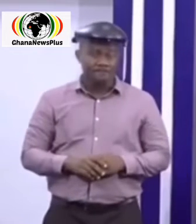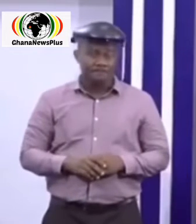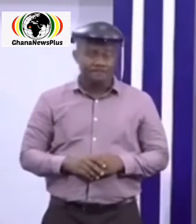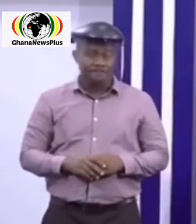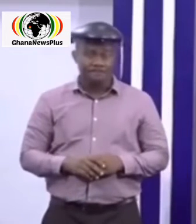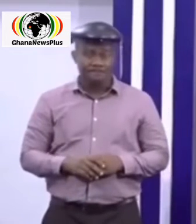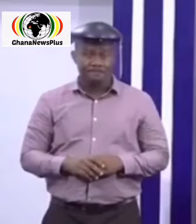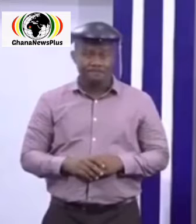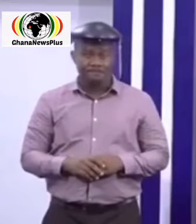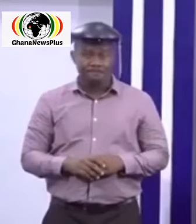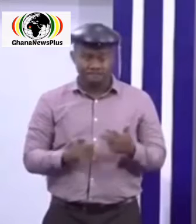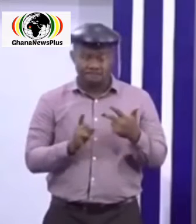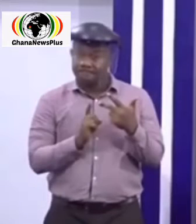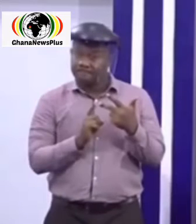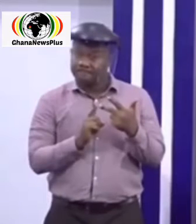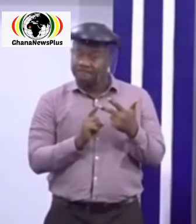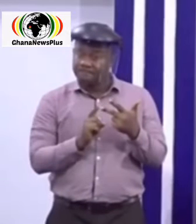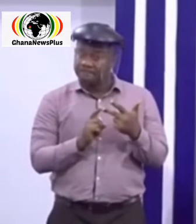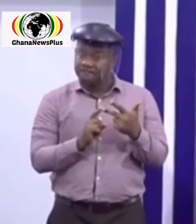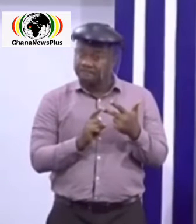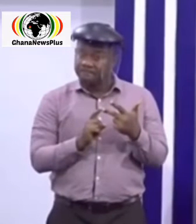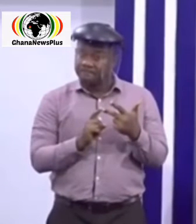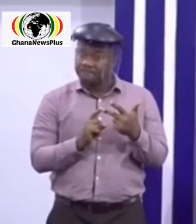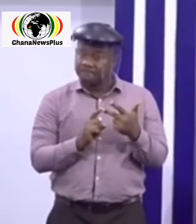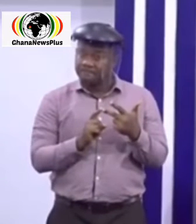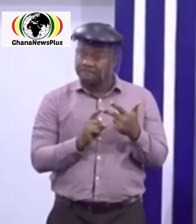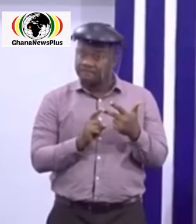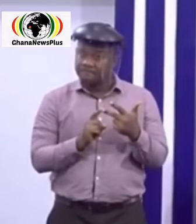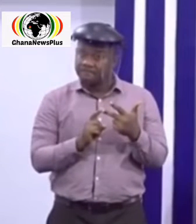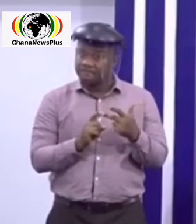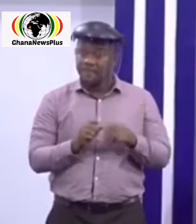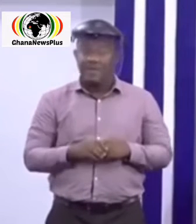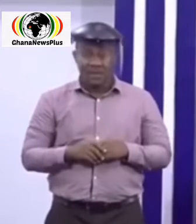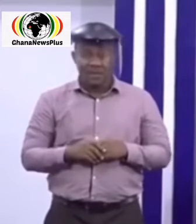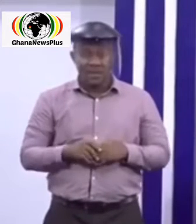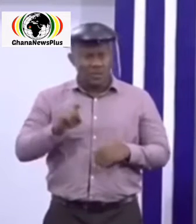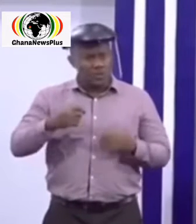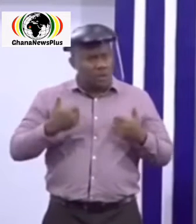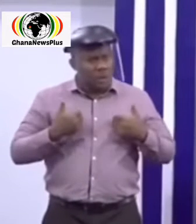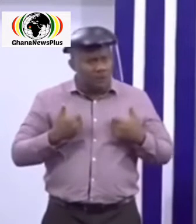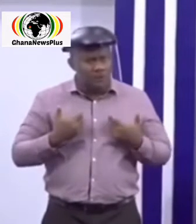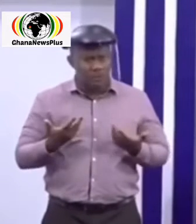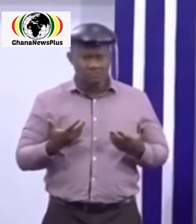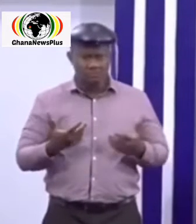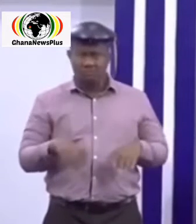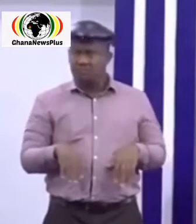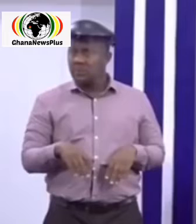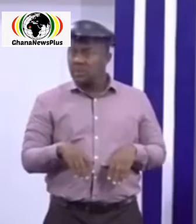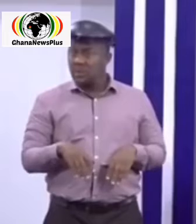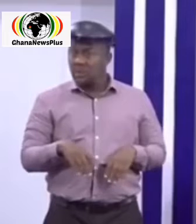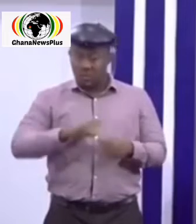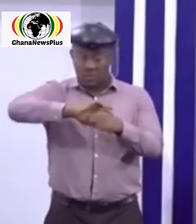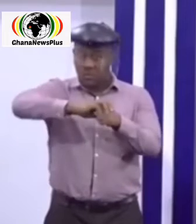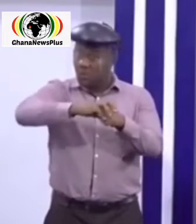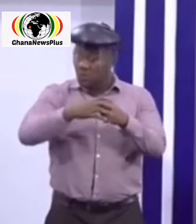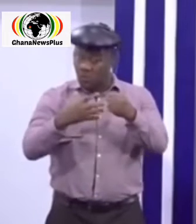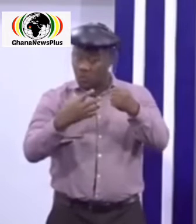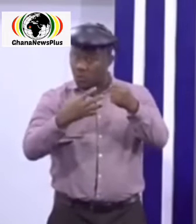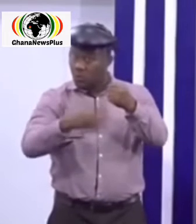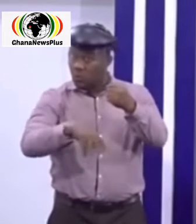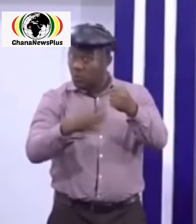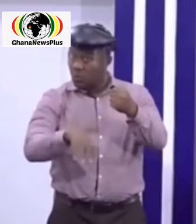three provision of hand-washing facilities with running water and soap